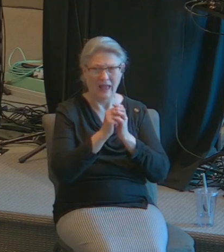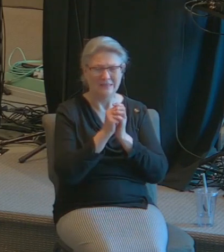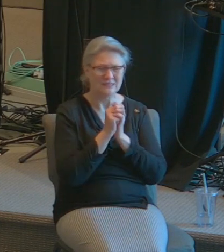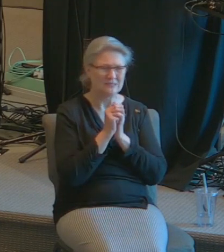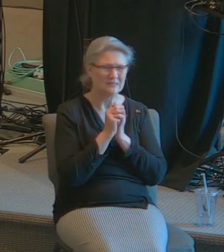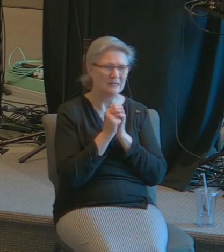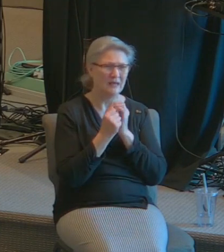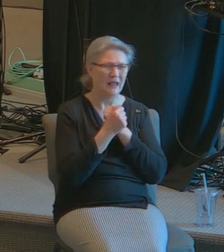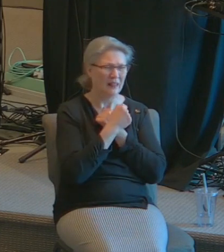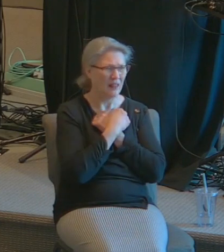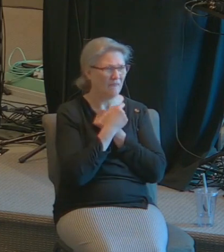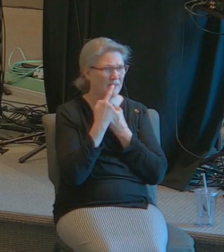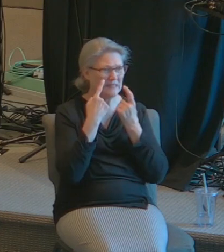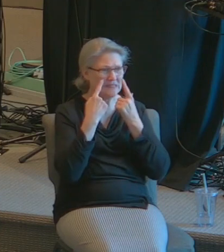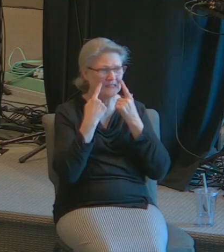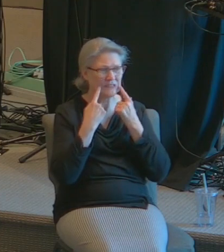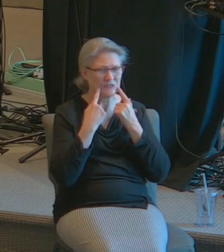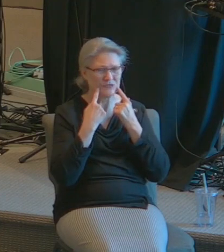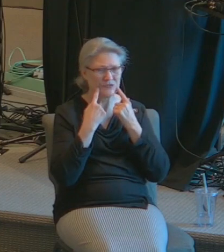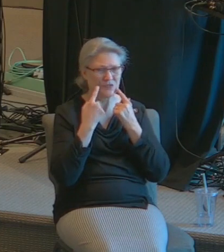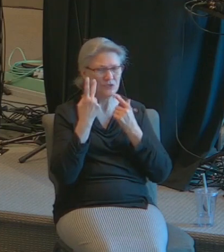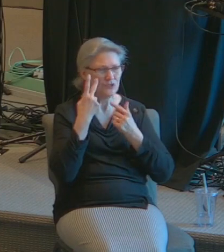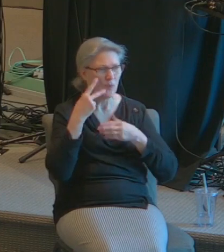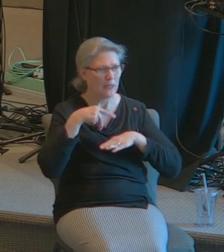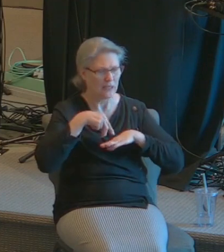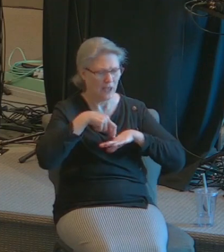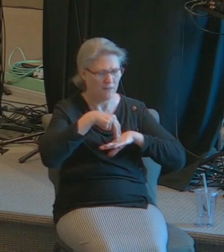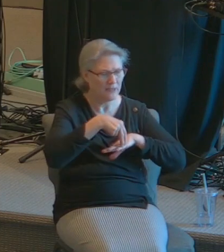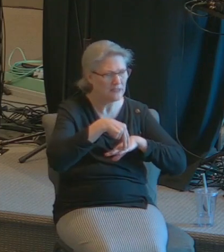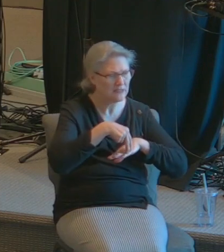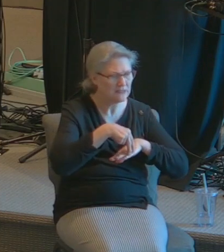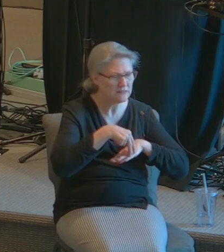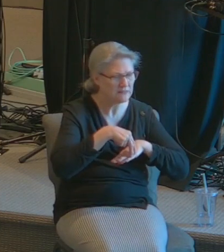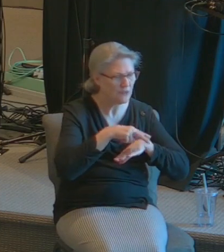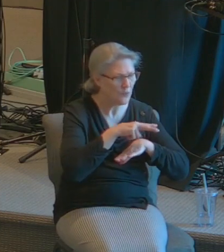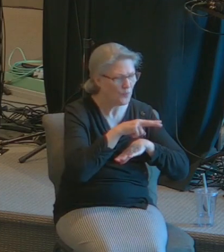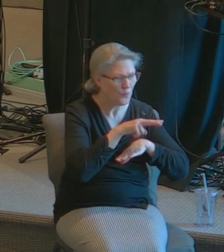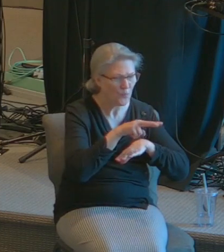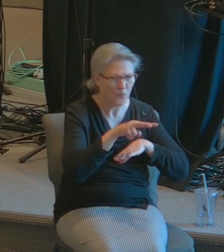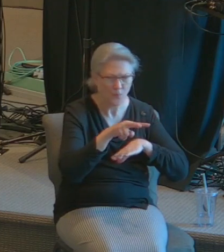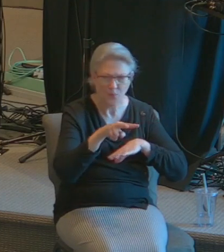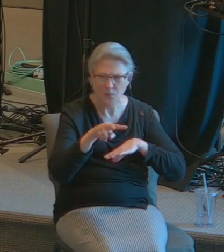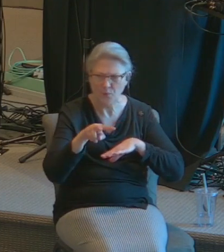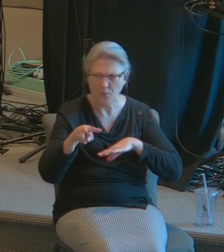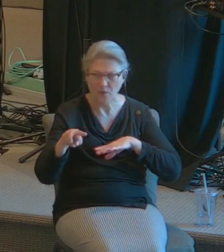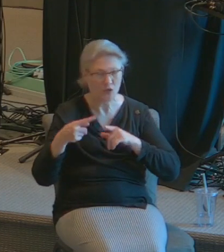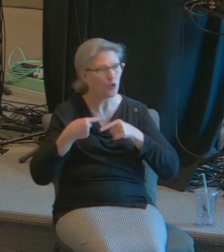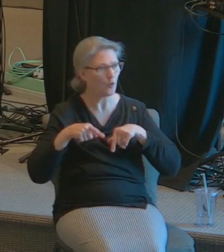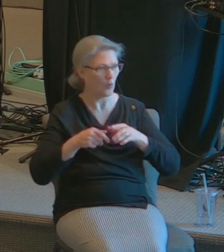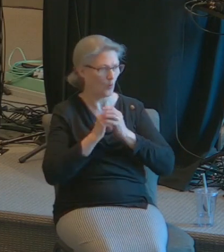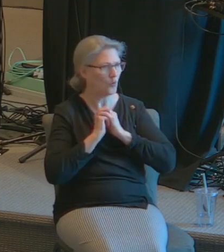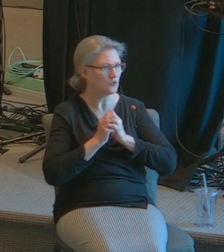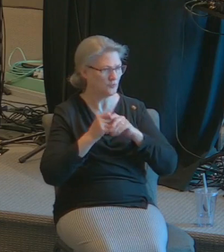brother you saw me come to the edge and began to scan over the people